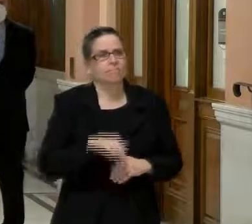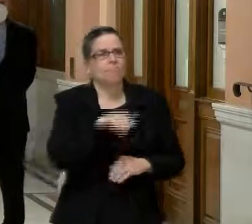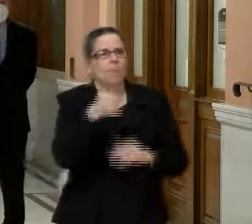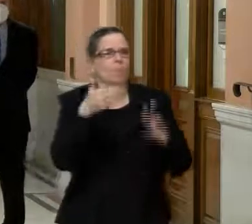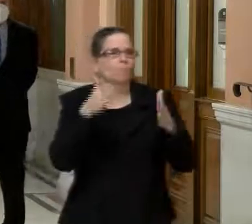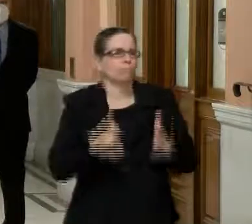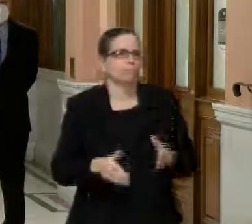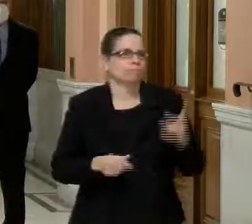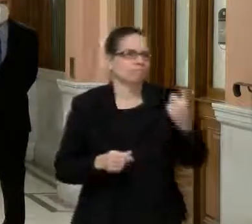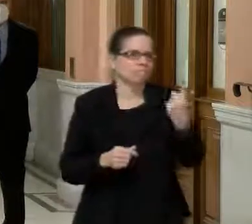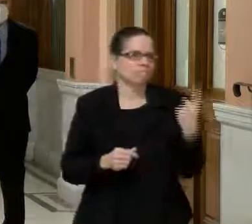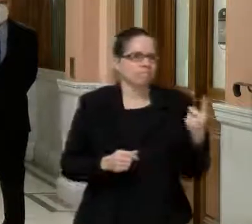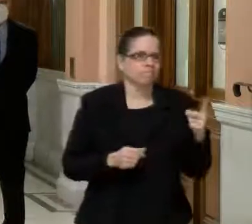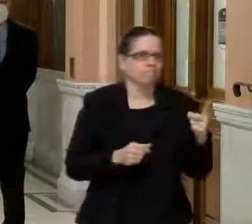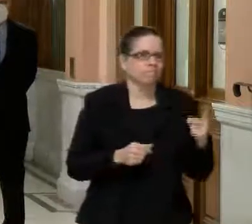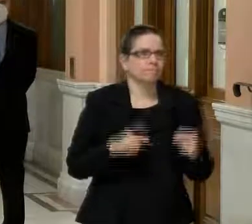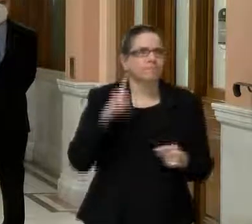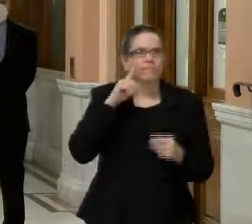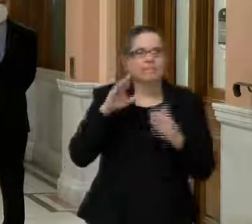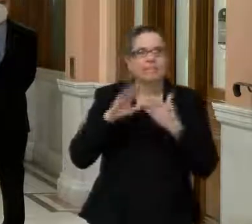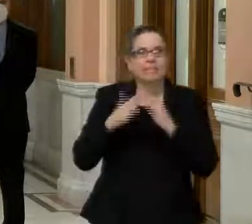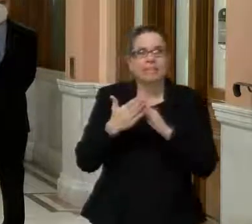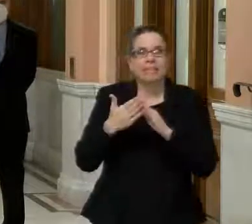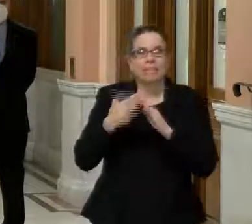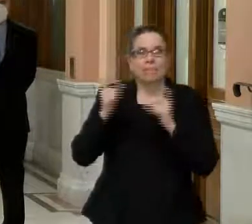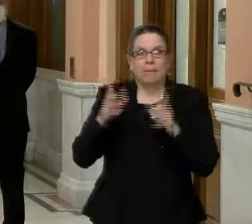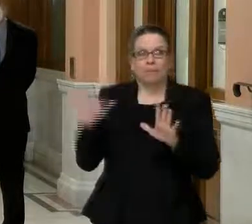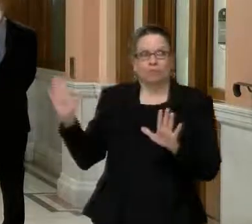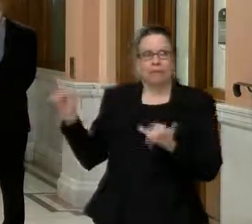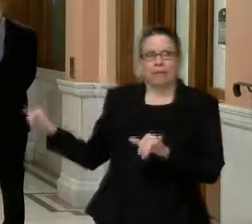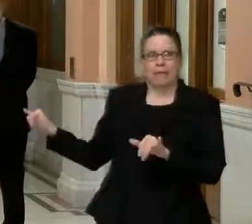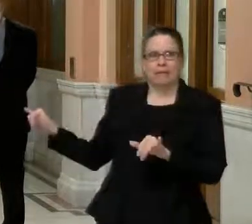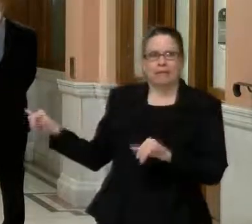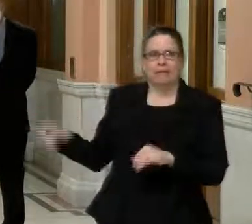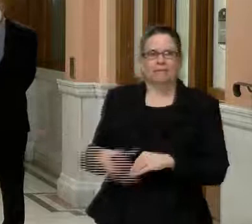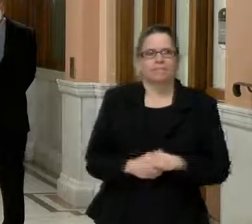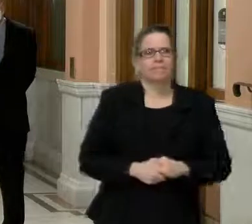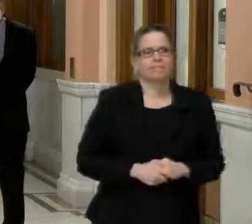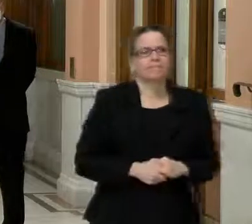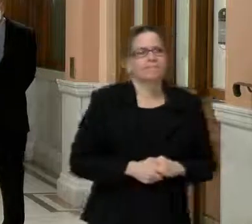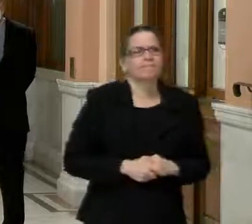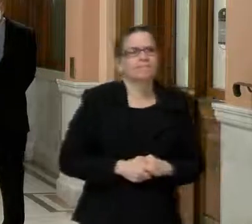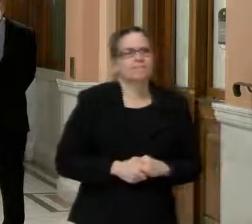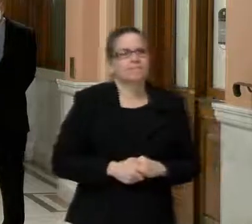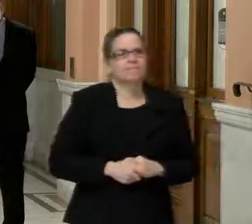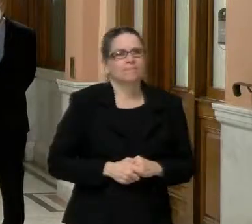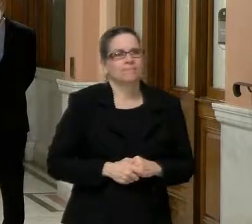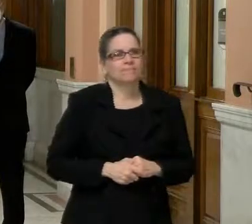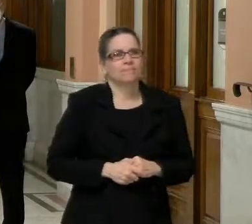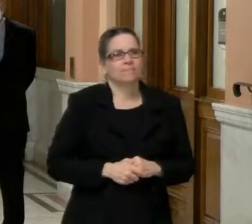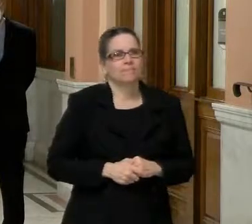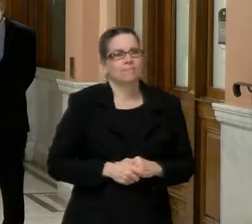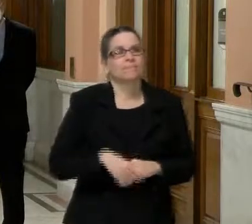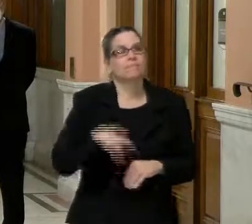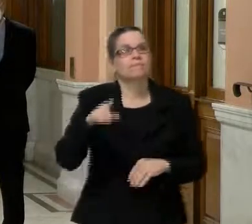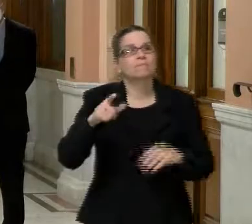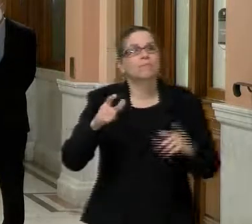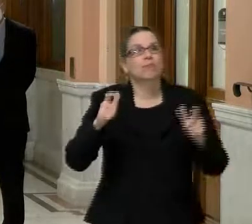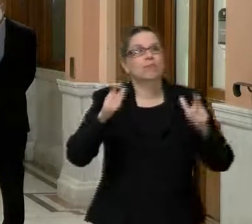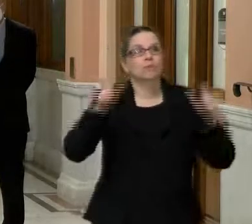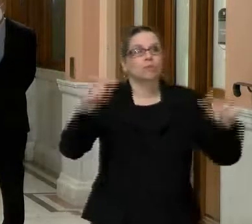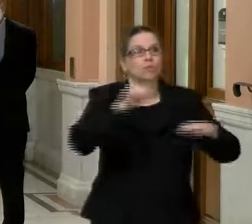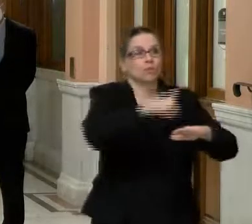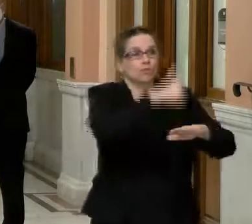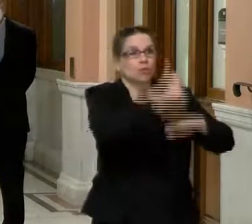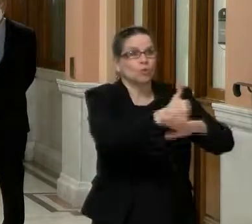Question for the city manager before you get too far. Um, what care, what kind of characteristics are you looking in the site for a super vaccination site? there specific